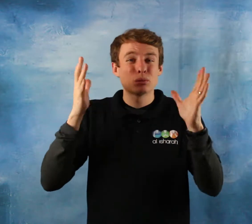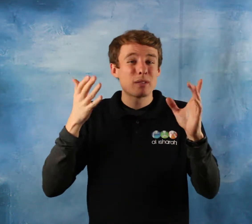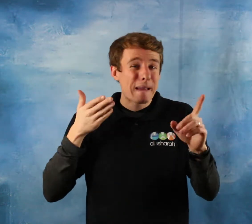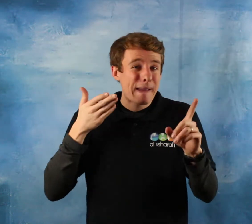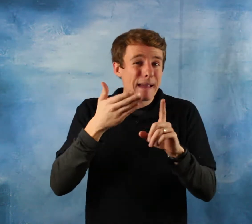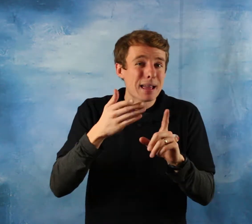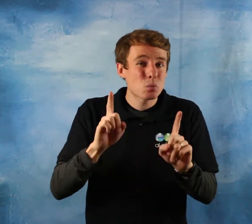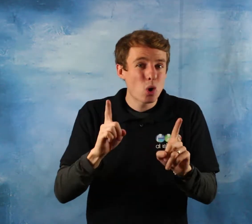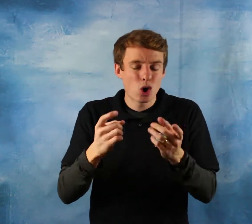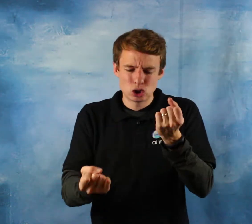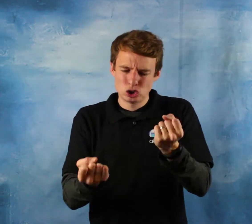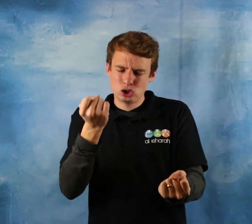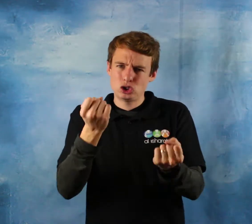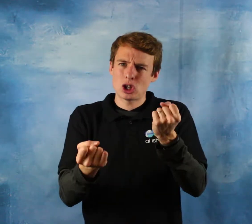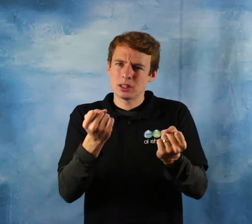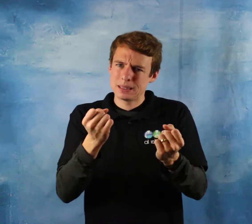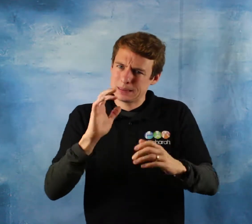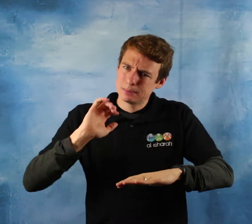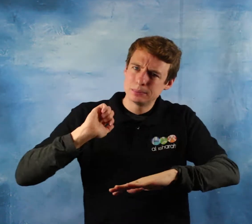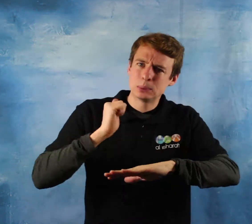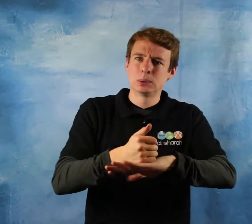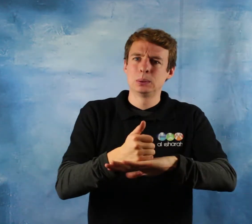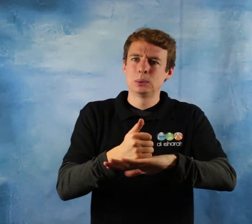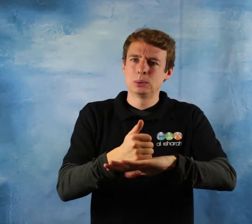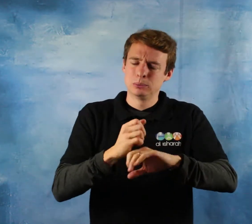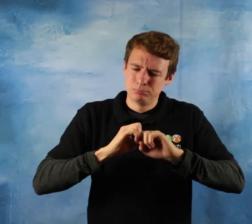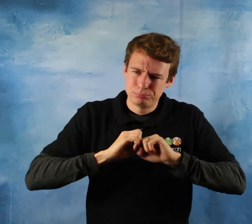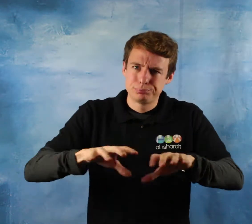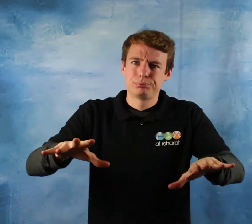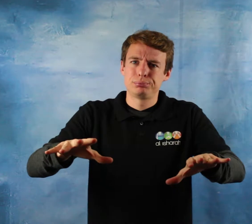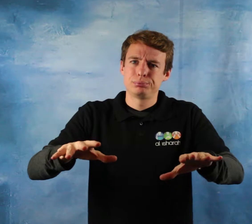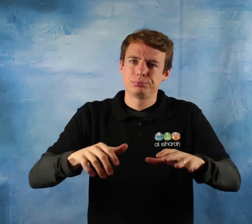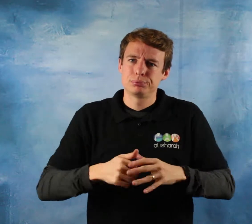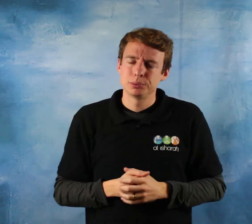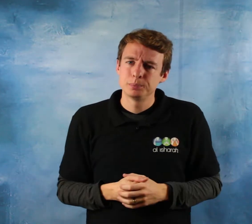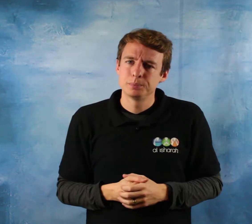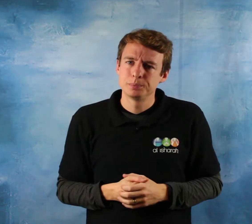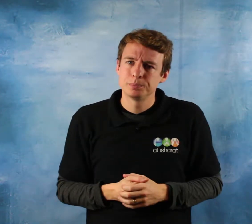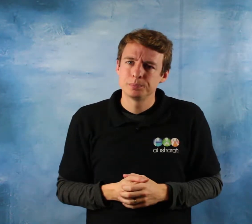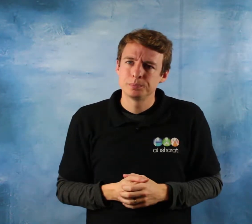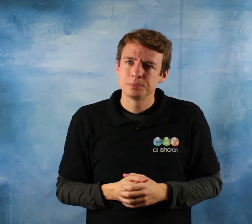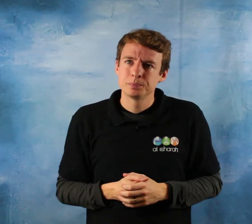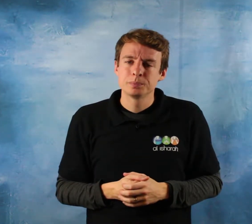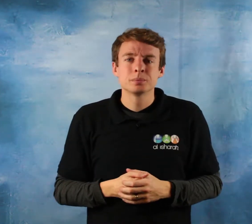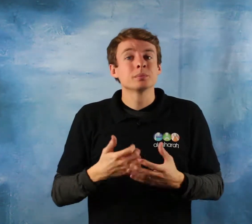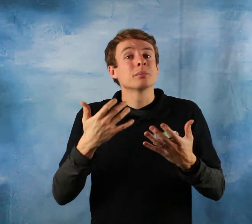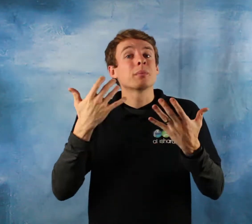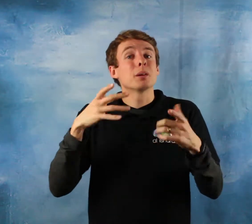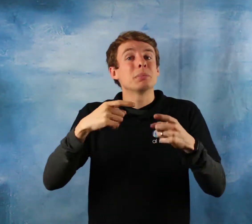First Allah subhanahu wa ta'ala equated men and women in virtue. He said indeed the Muslim men and